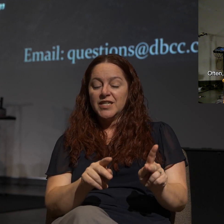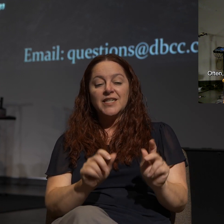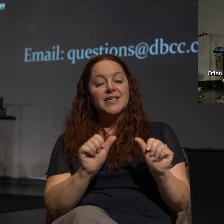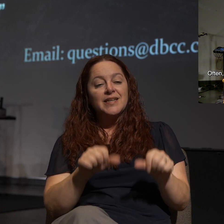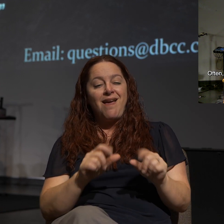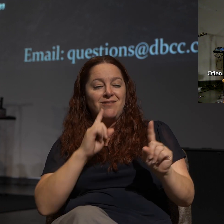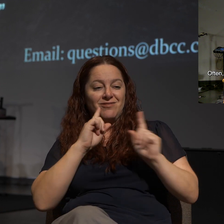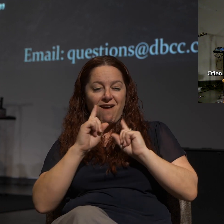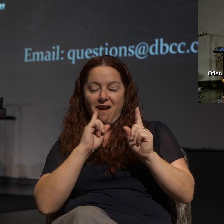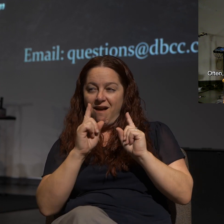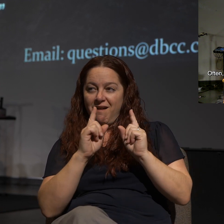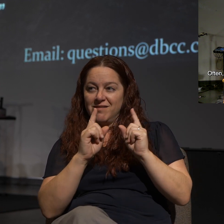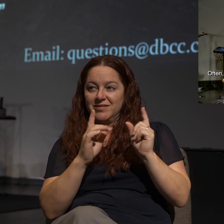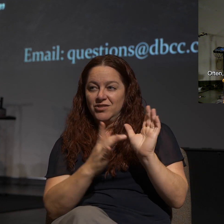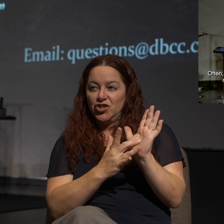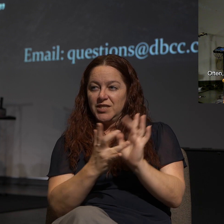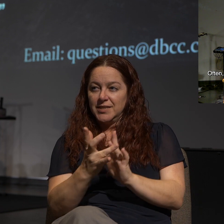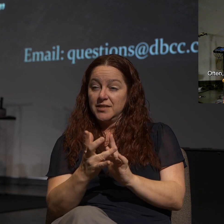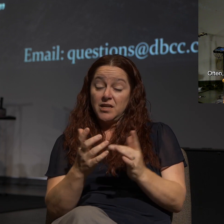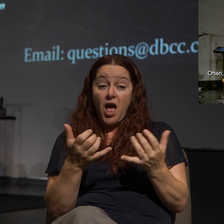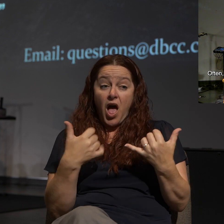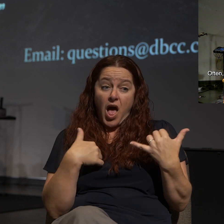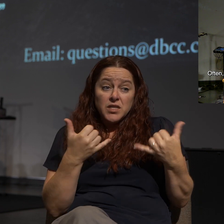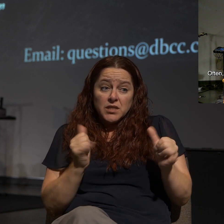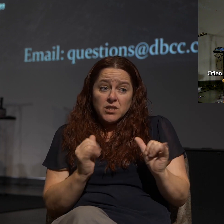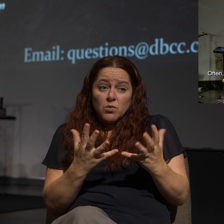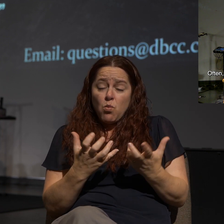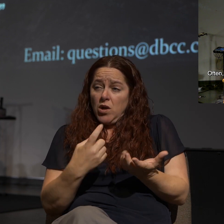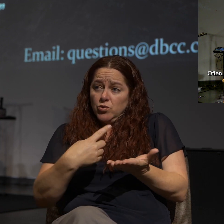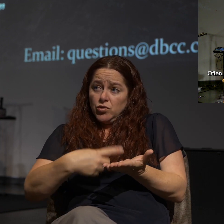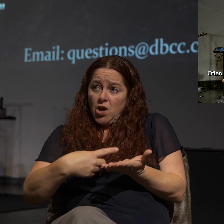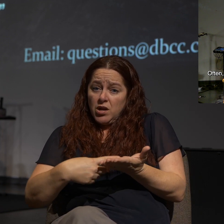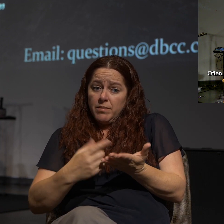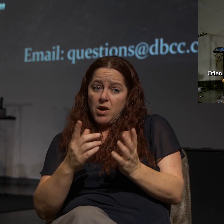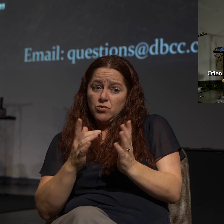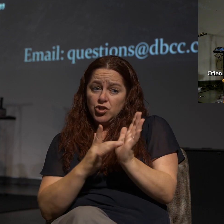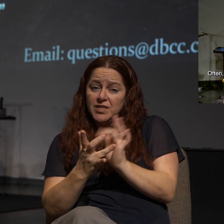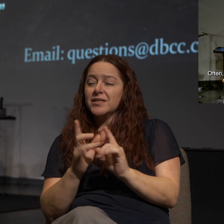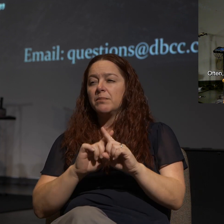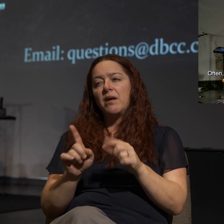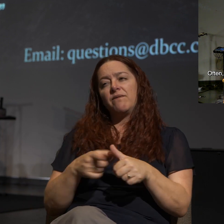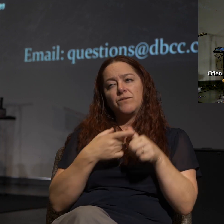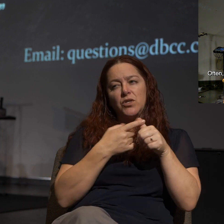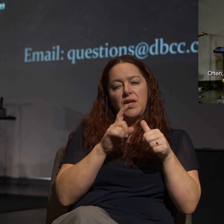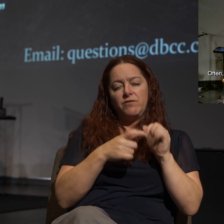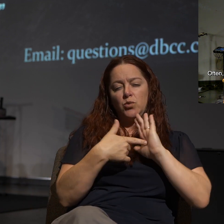about Jesus. And I still want to talk about Jesus, but I need to show him first.